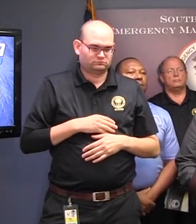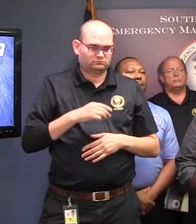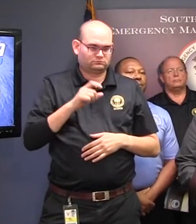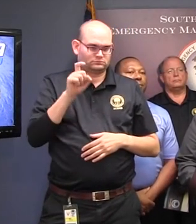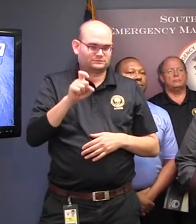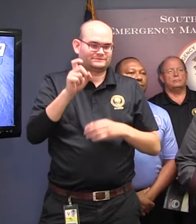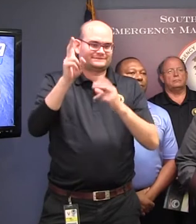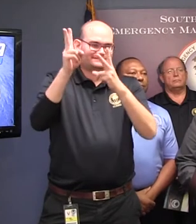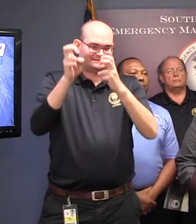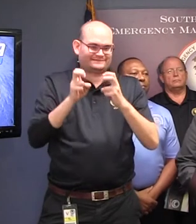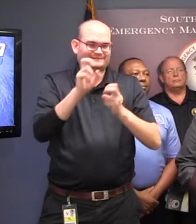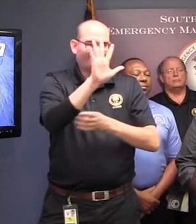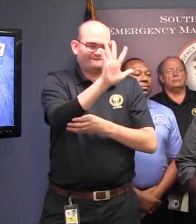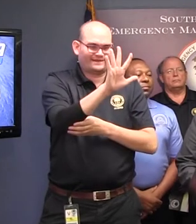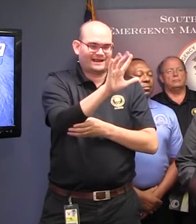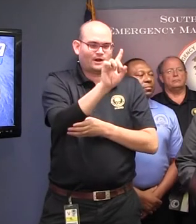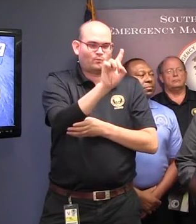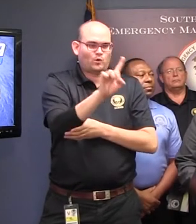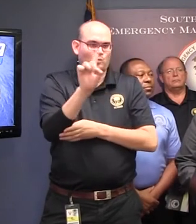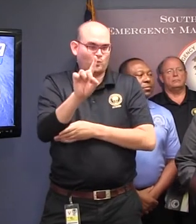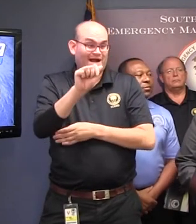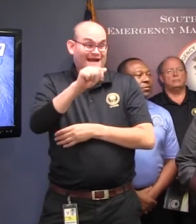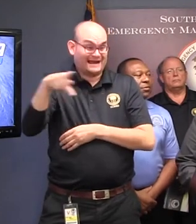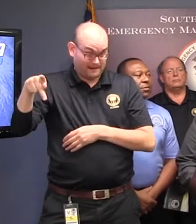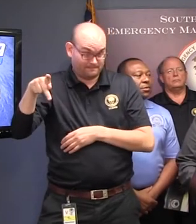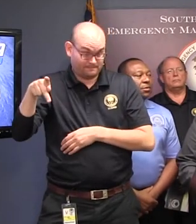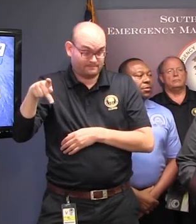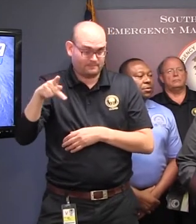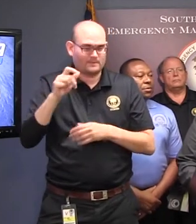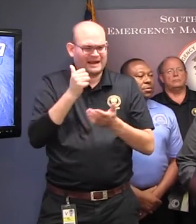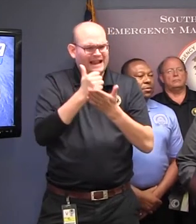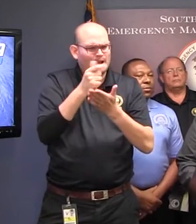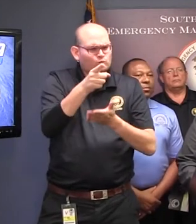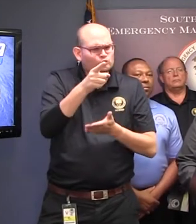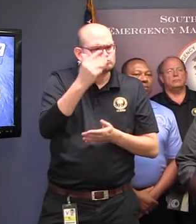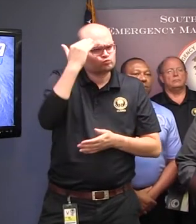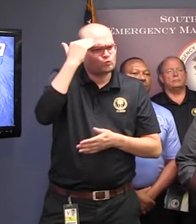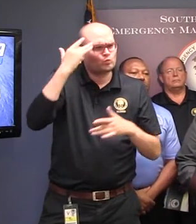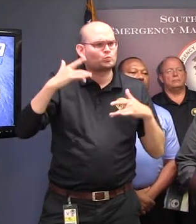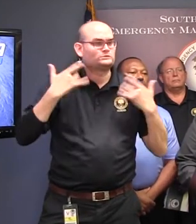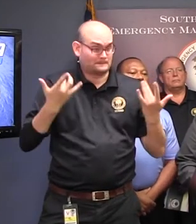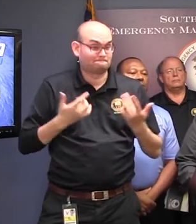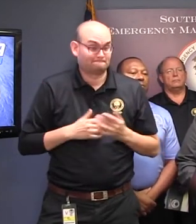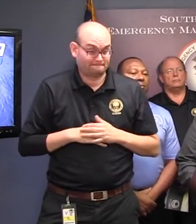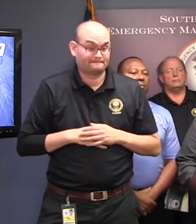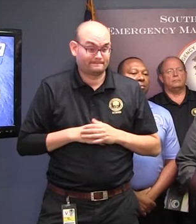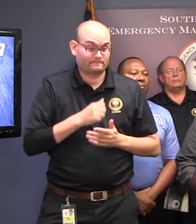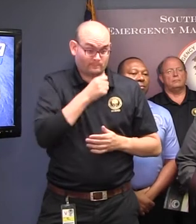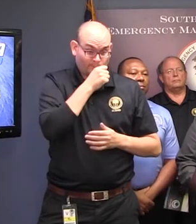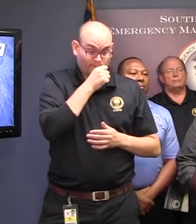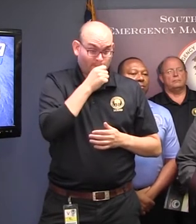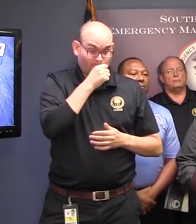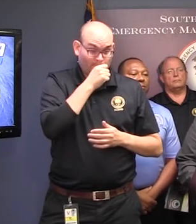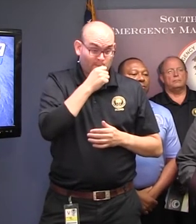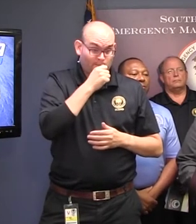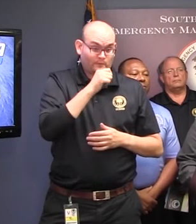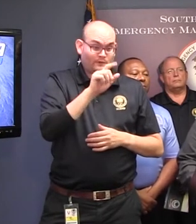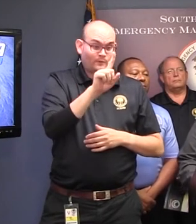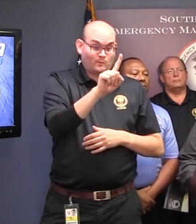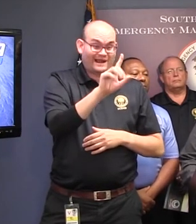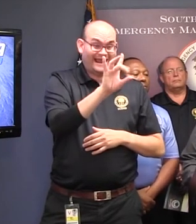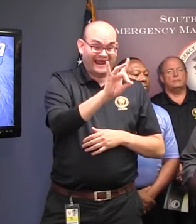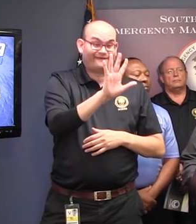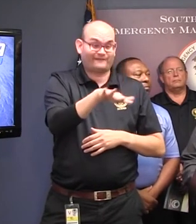that's available to the public. And our call center at 1-855-GO-SCDOT. That's 1-855